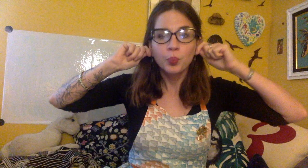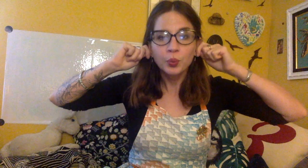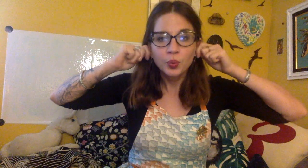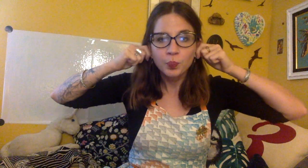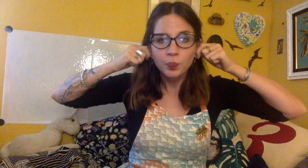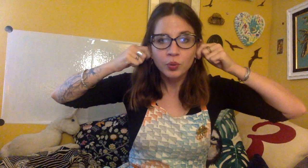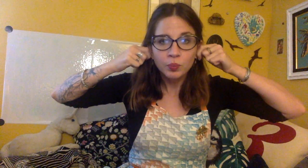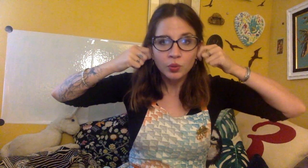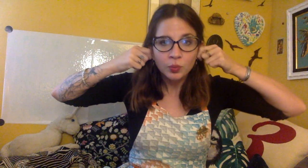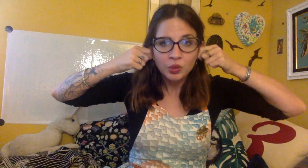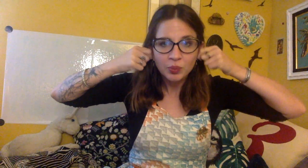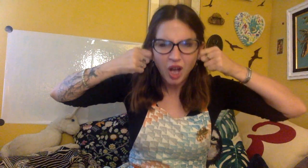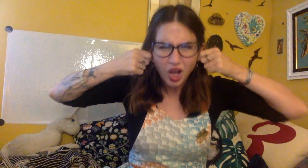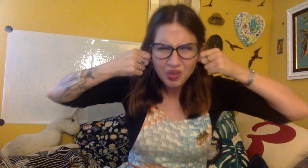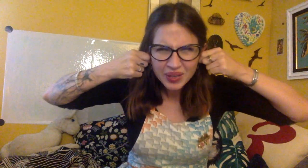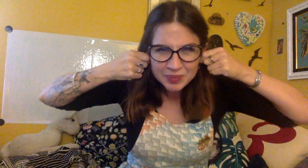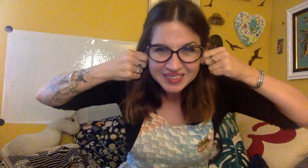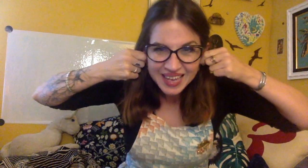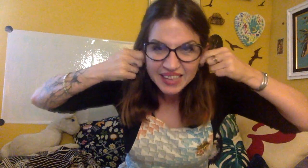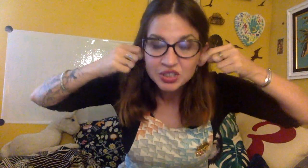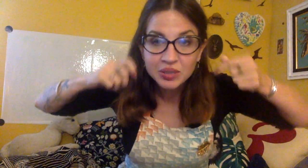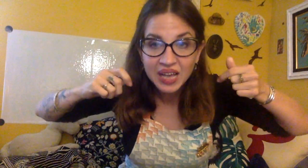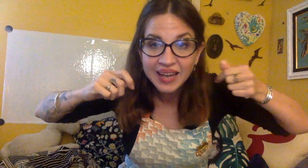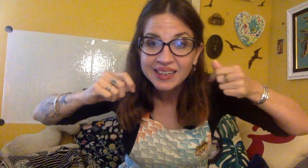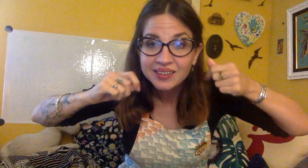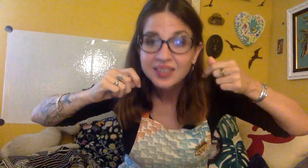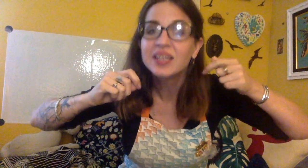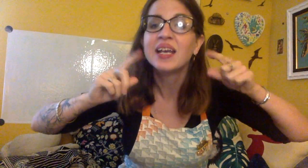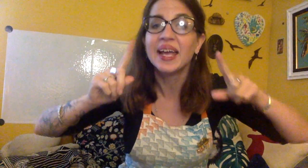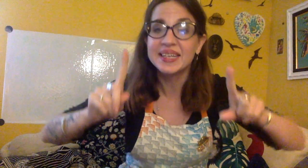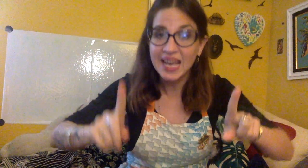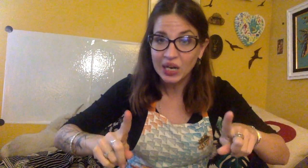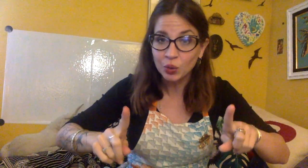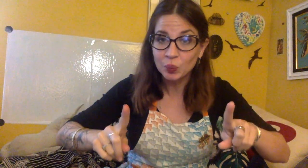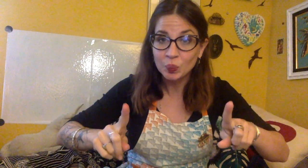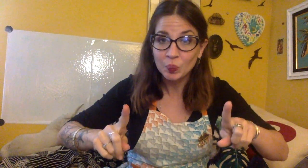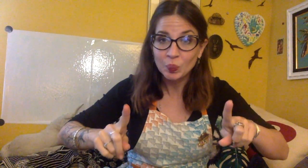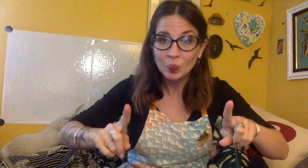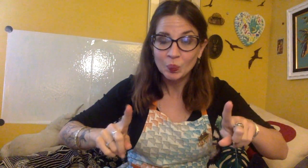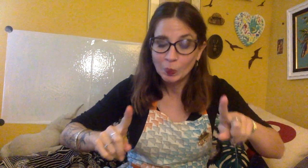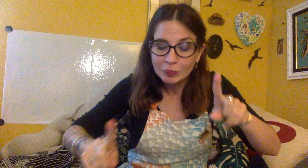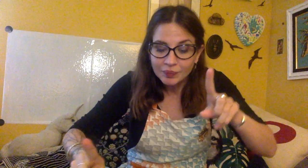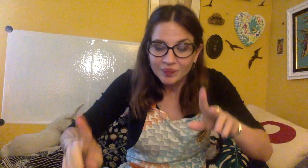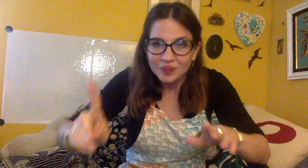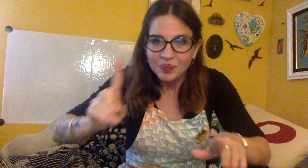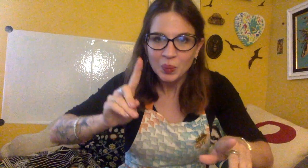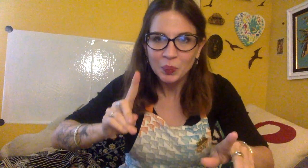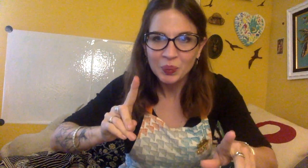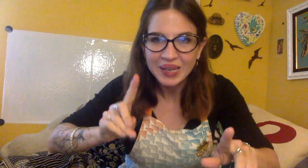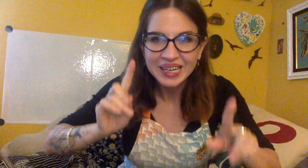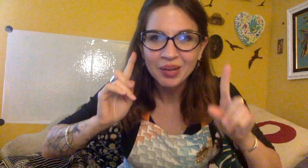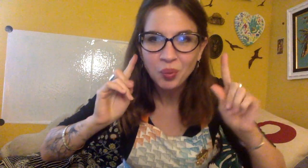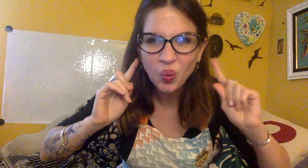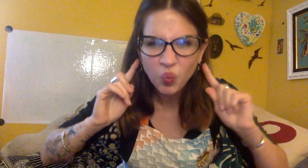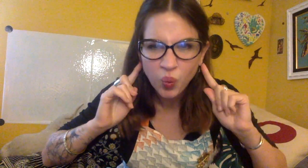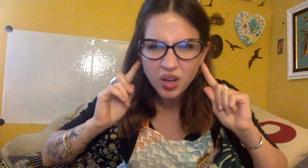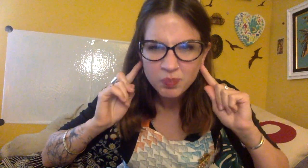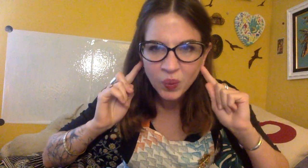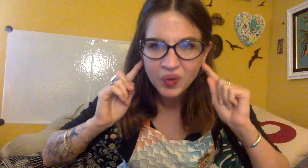Bloop, bloop, bloop, bloop. All the way up to 10. Do you got it? And now, bring it up. One more.